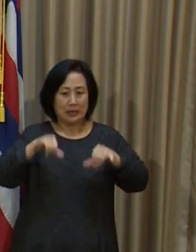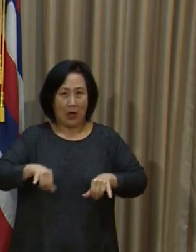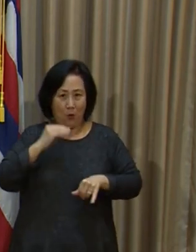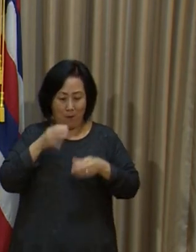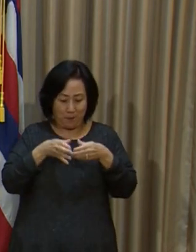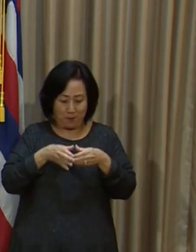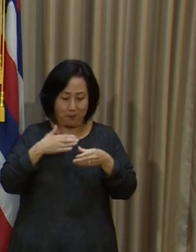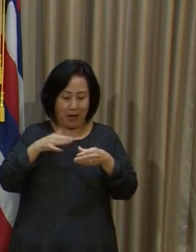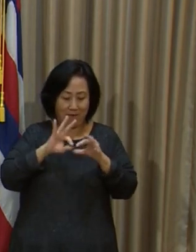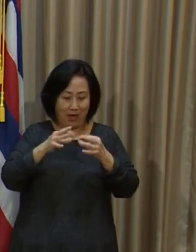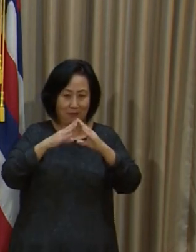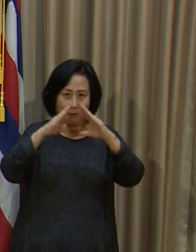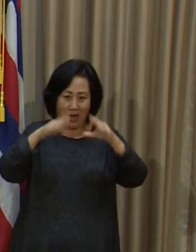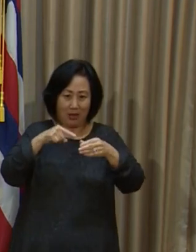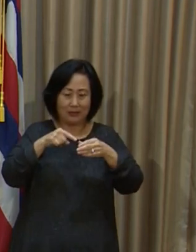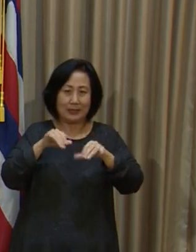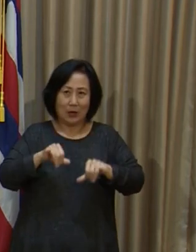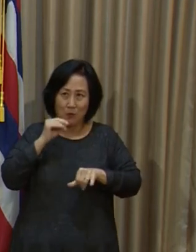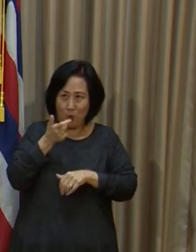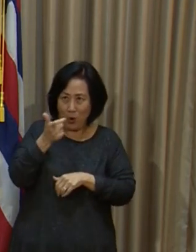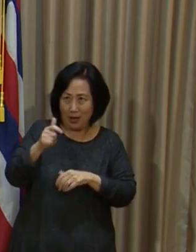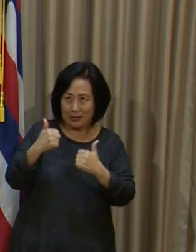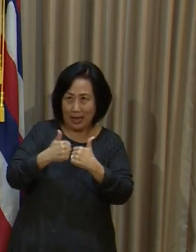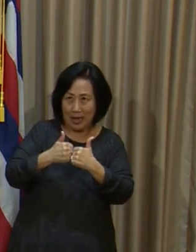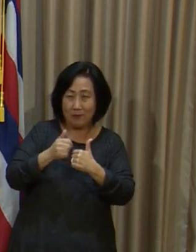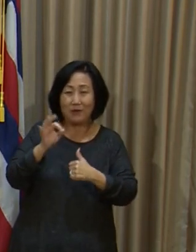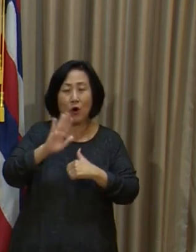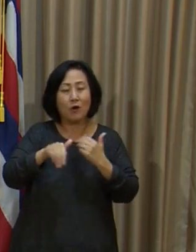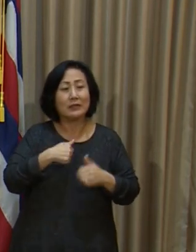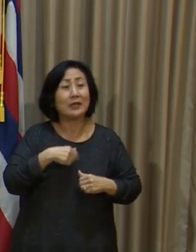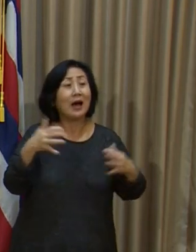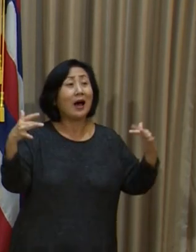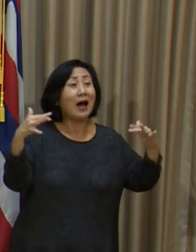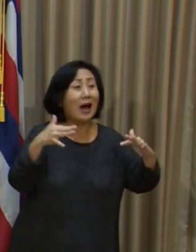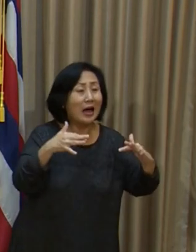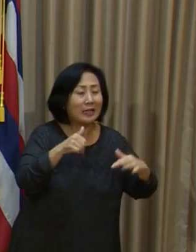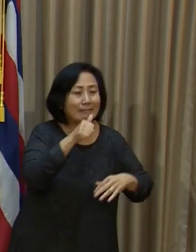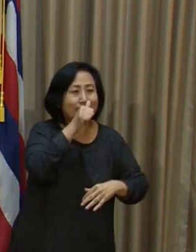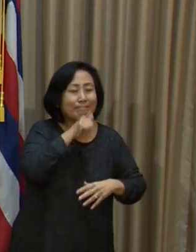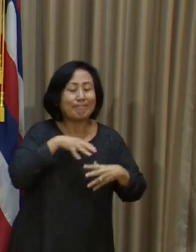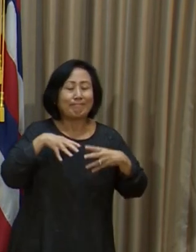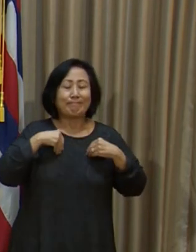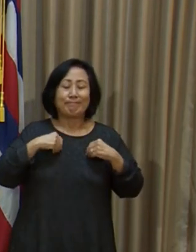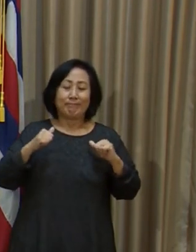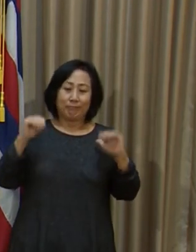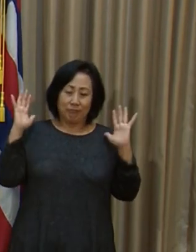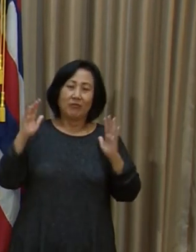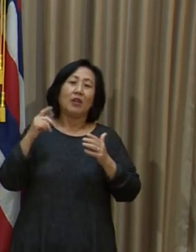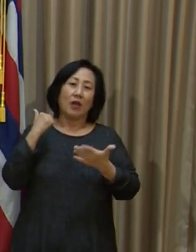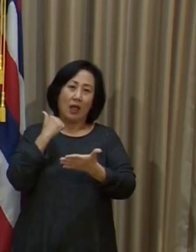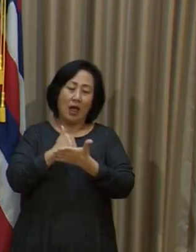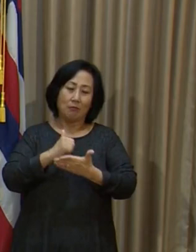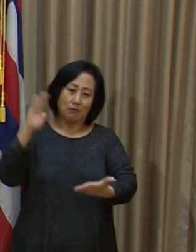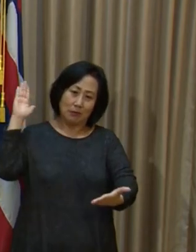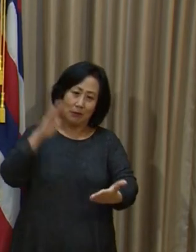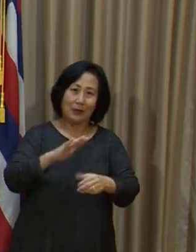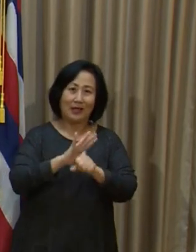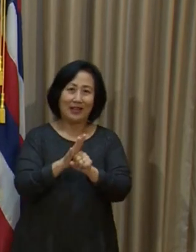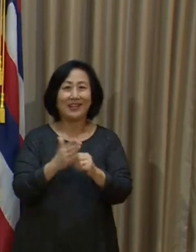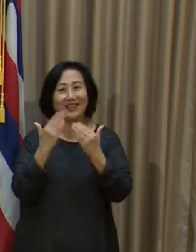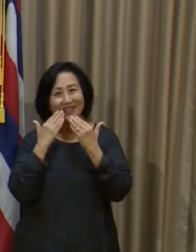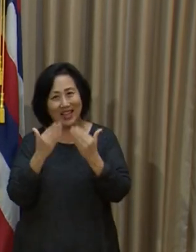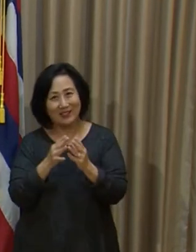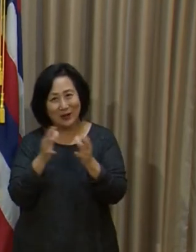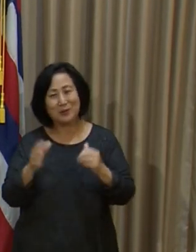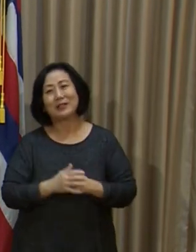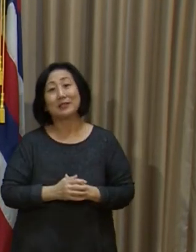family unit. And if we can all make this sacrifice this weekend, it will help us in the fight against COVID-19. So thank